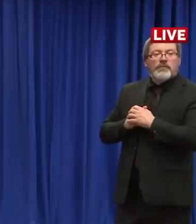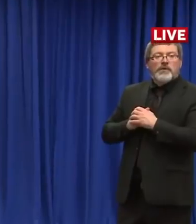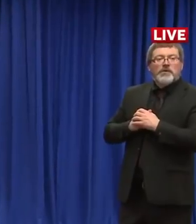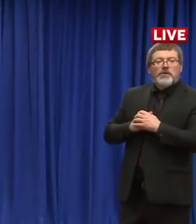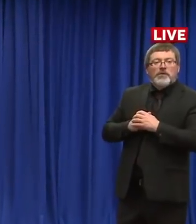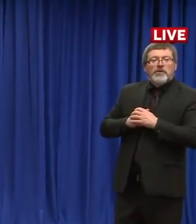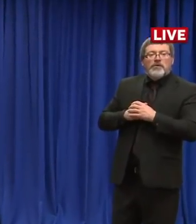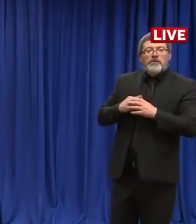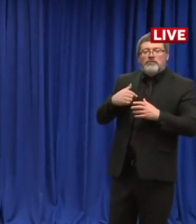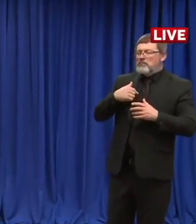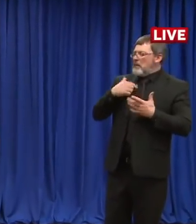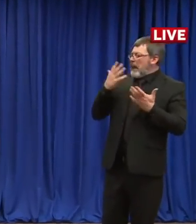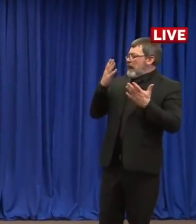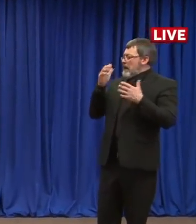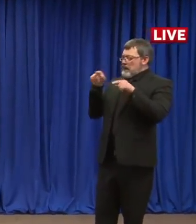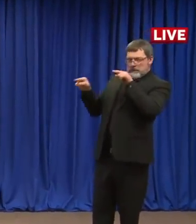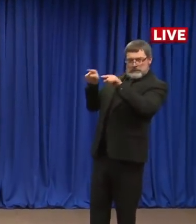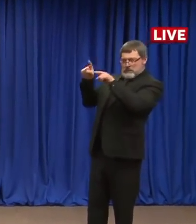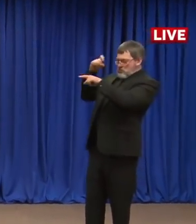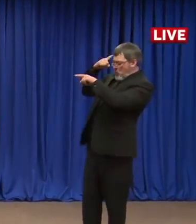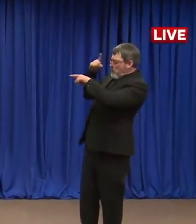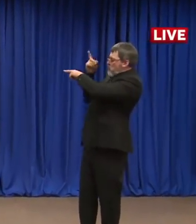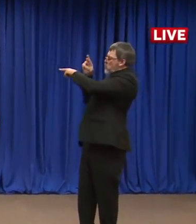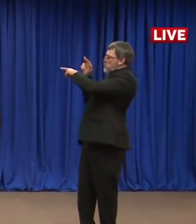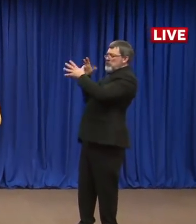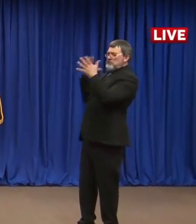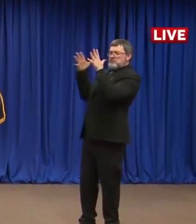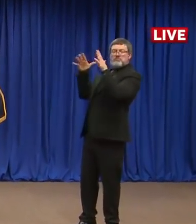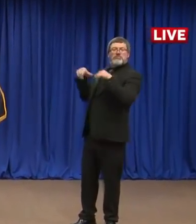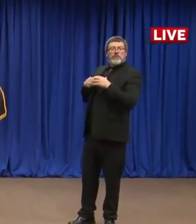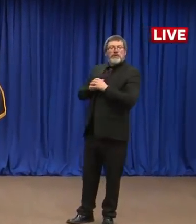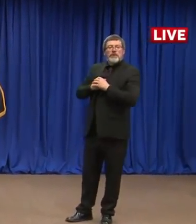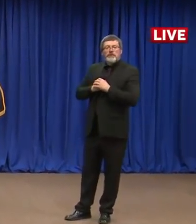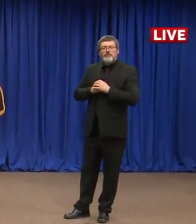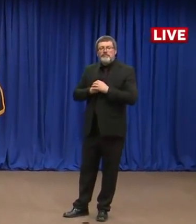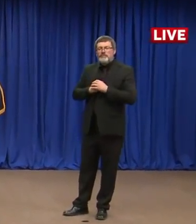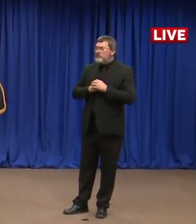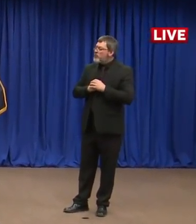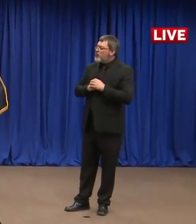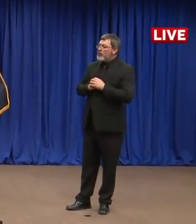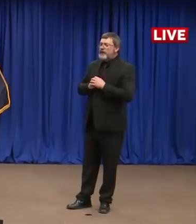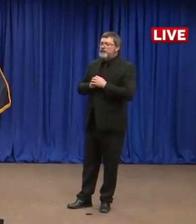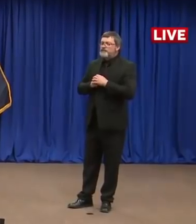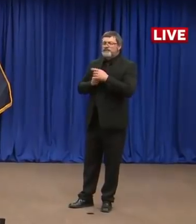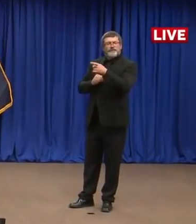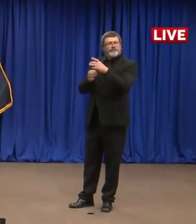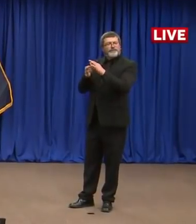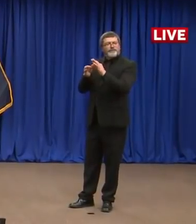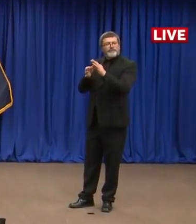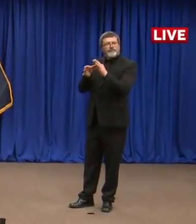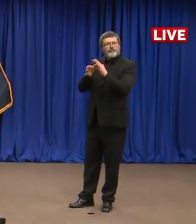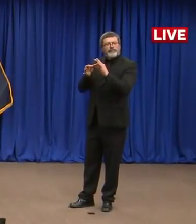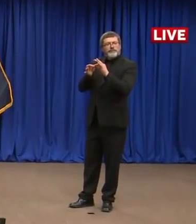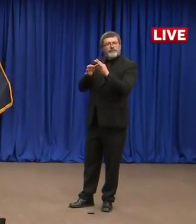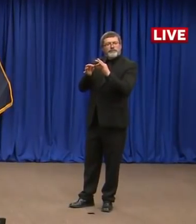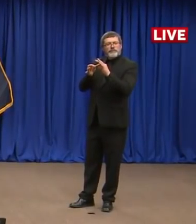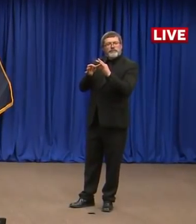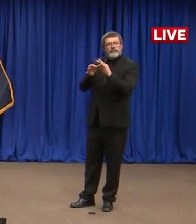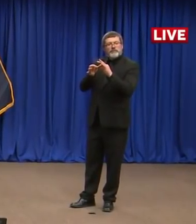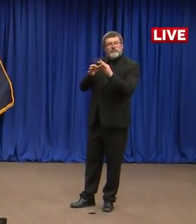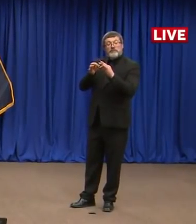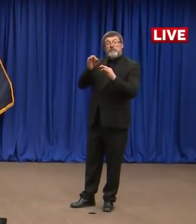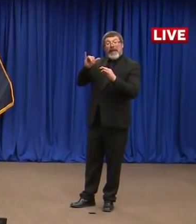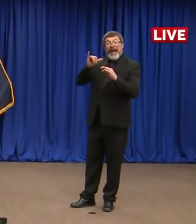We know, generally speaking, that there are probably more fatalities than there are confirmed fatalities. How active are you in